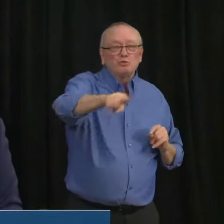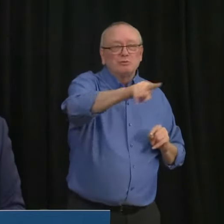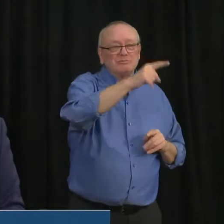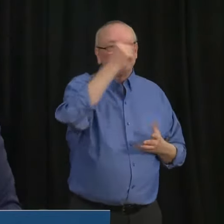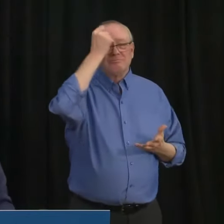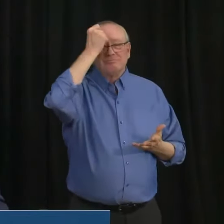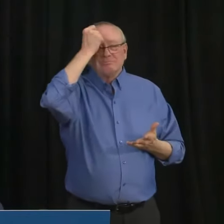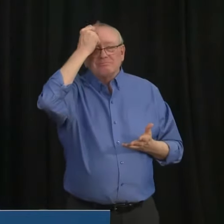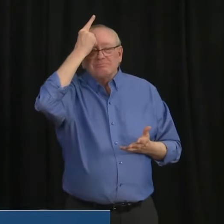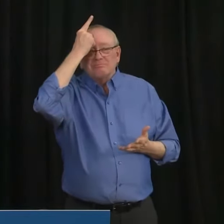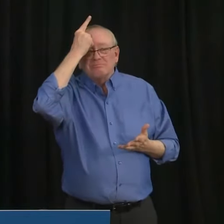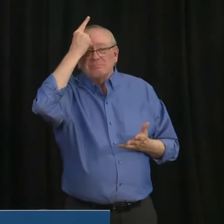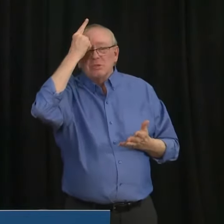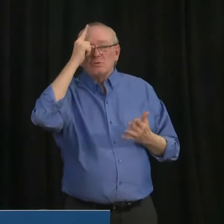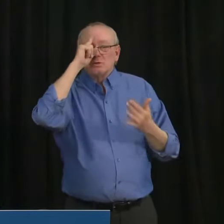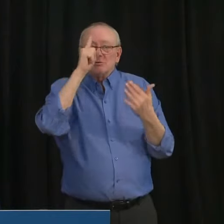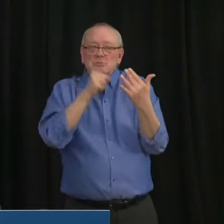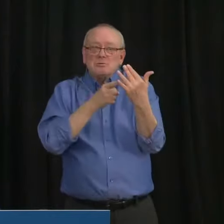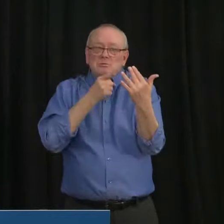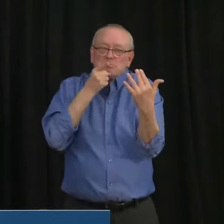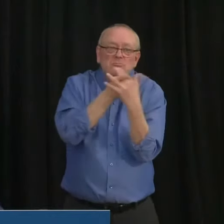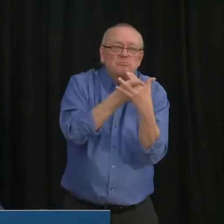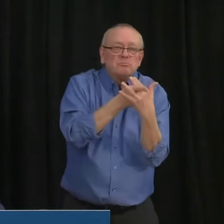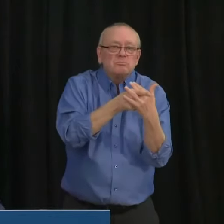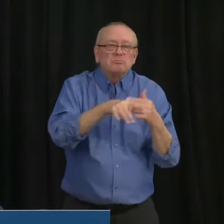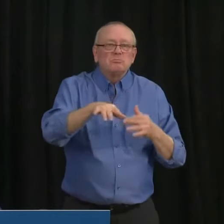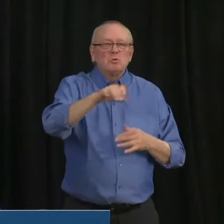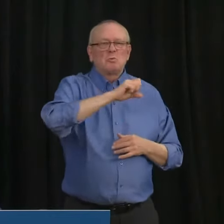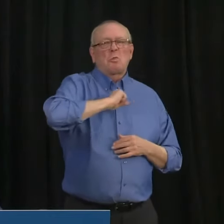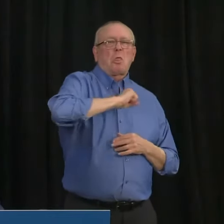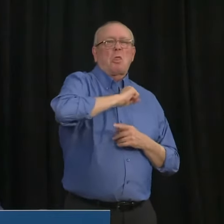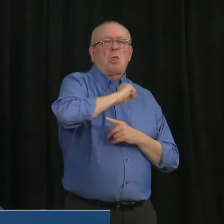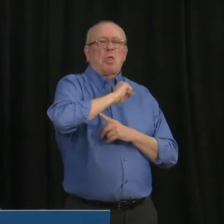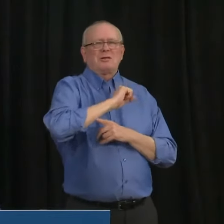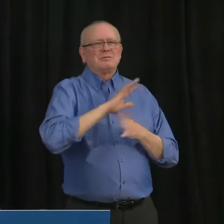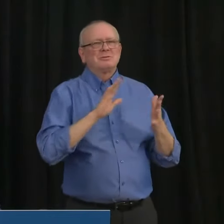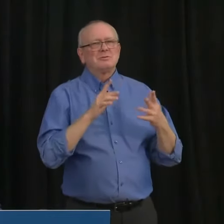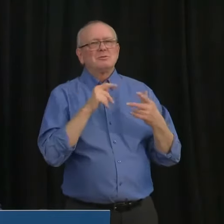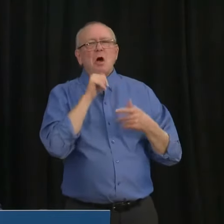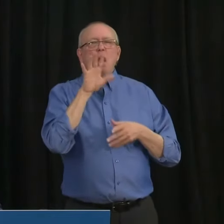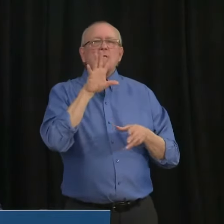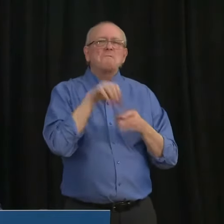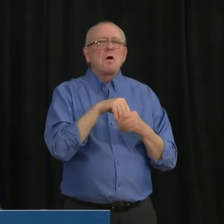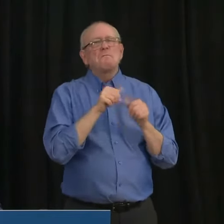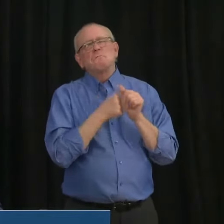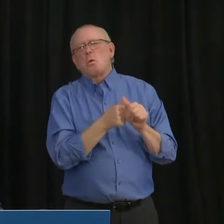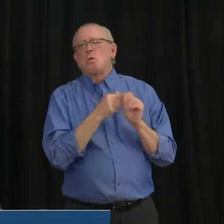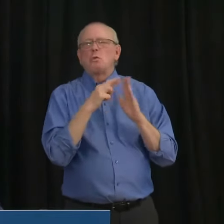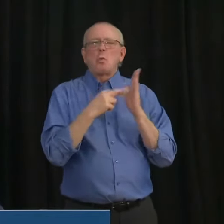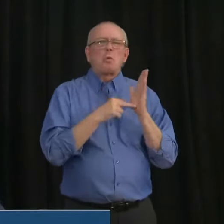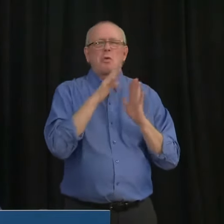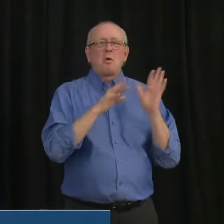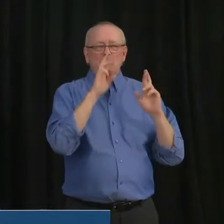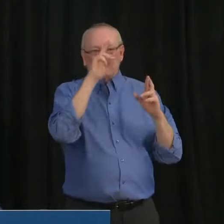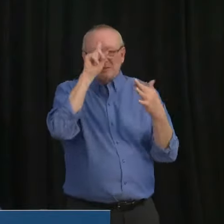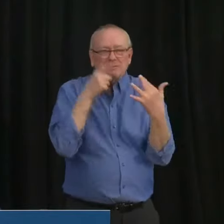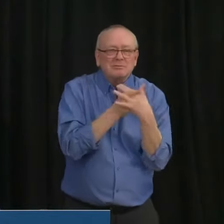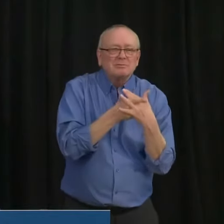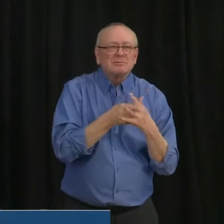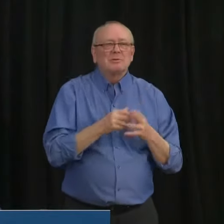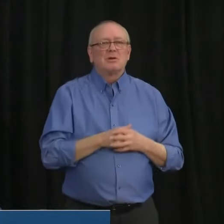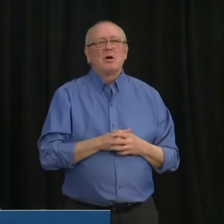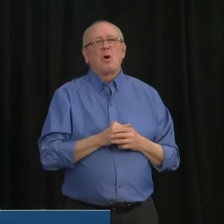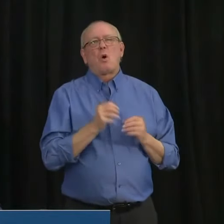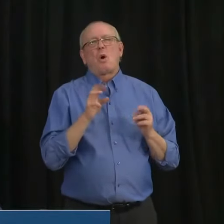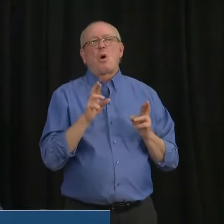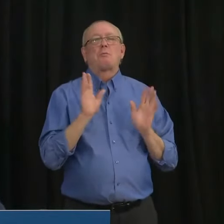portion of the public that has been not part of the, the process here. They've been opting out or ignoring it. They're just a tired or